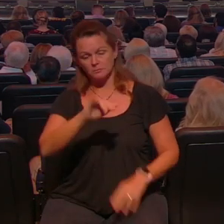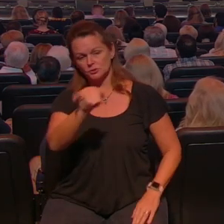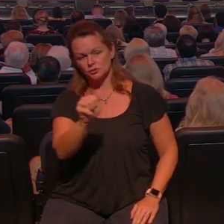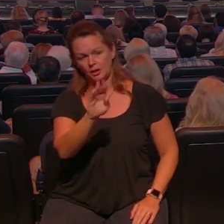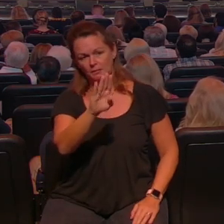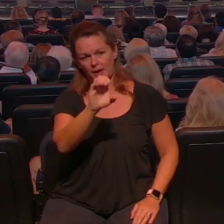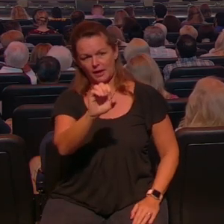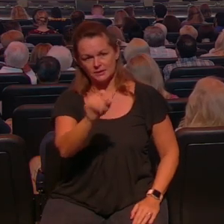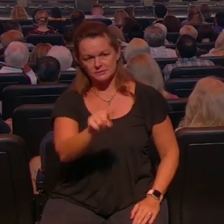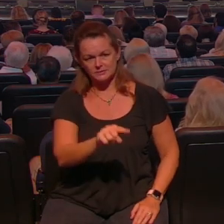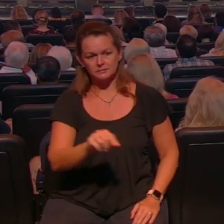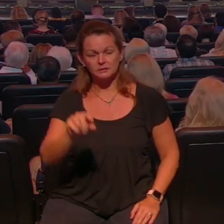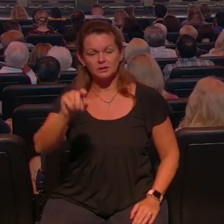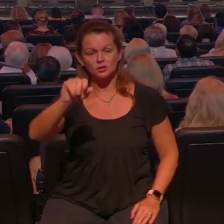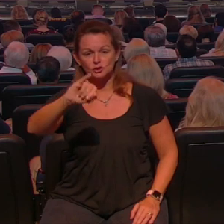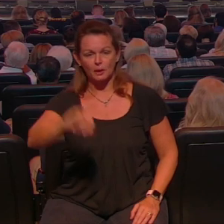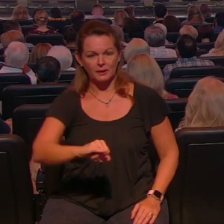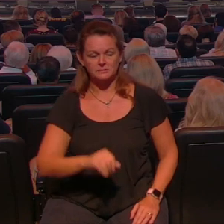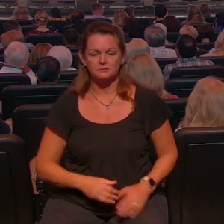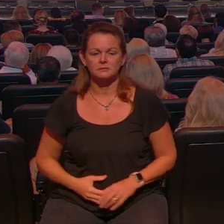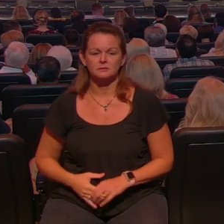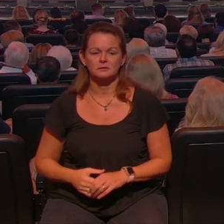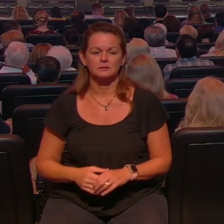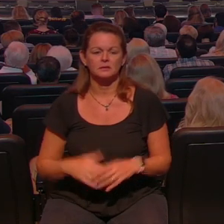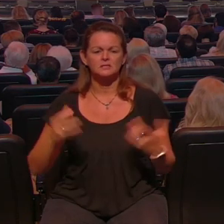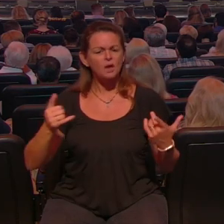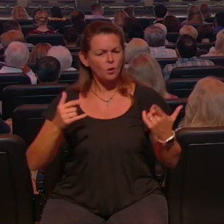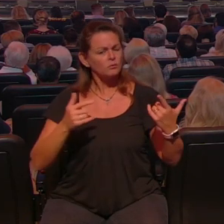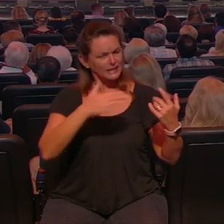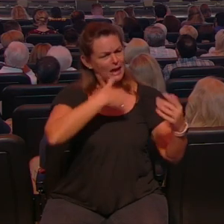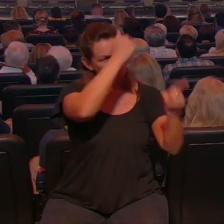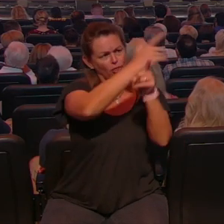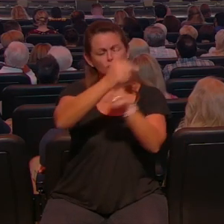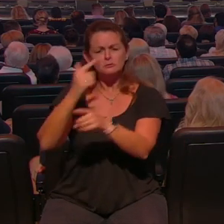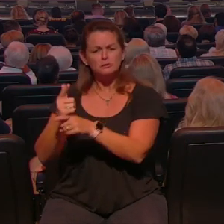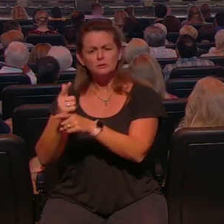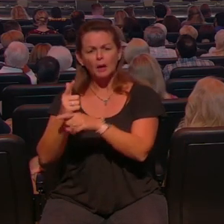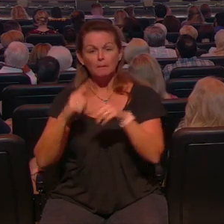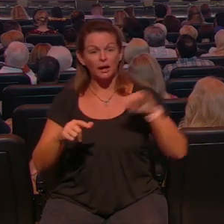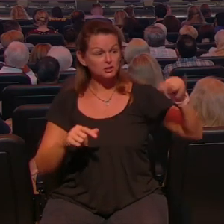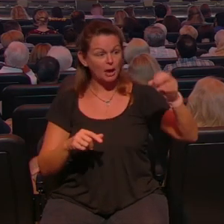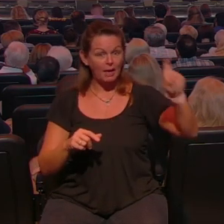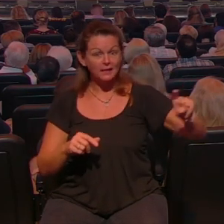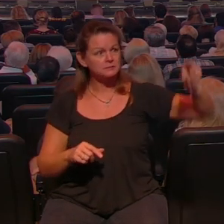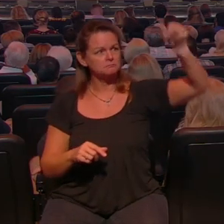honorable than his brothers more honorable than his brothers and his mother called his name